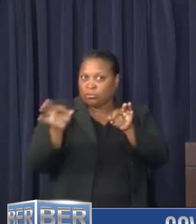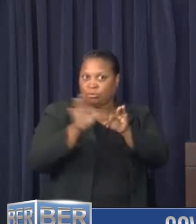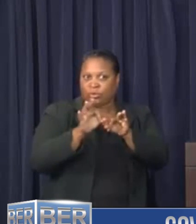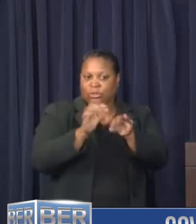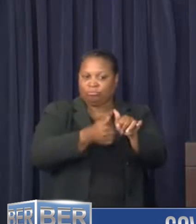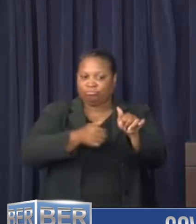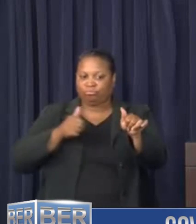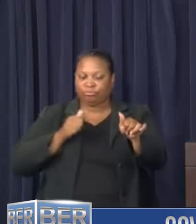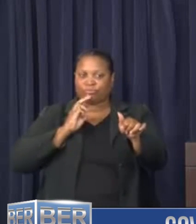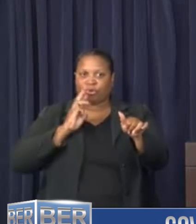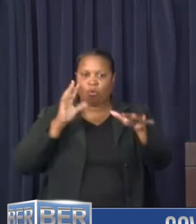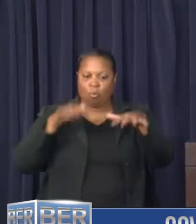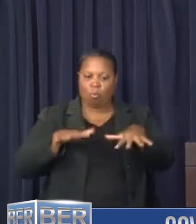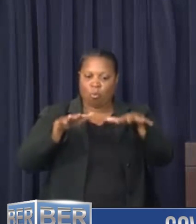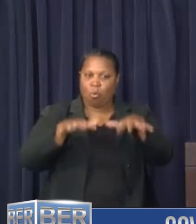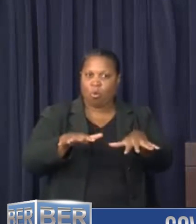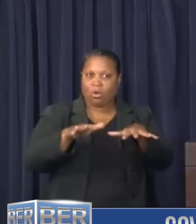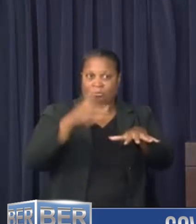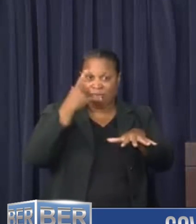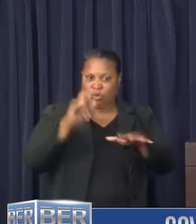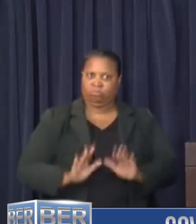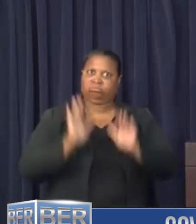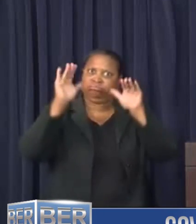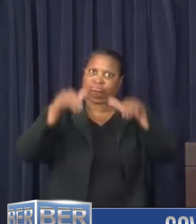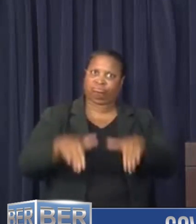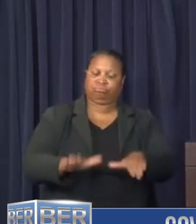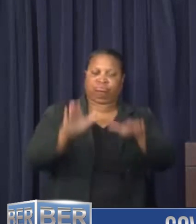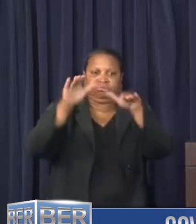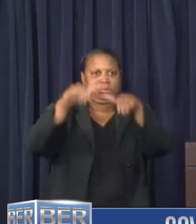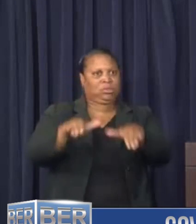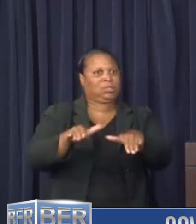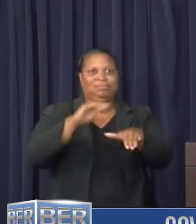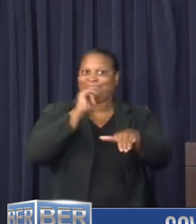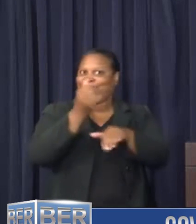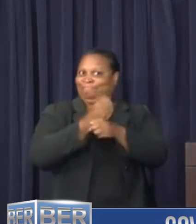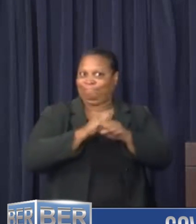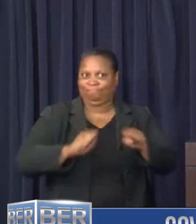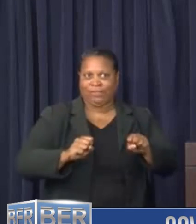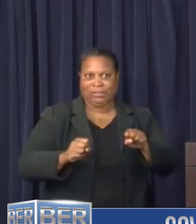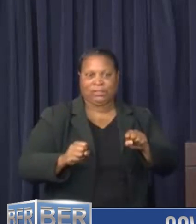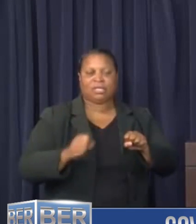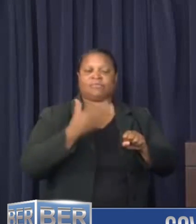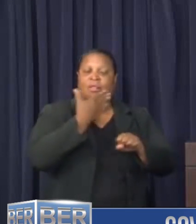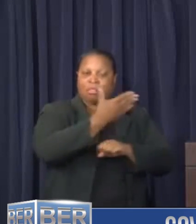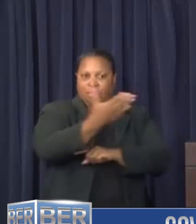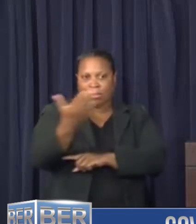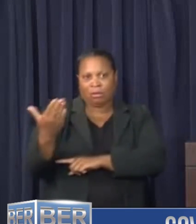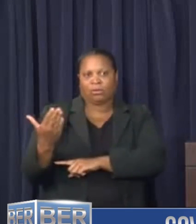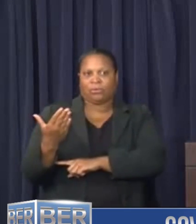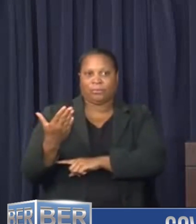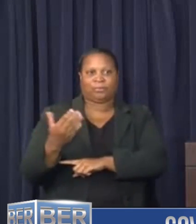arrival of Jerry, swells have increased and the seas will be unsafe. Thank you.